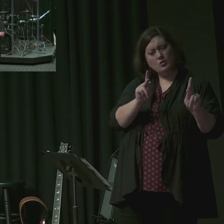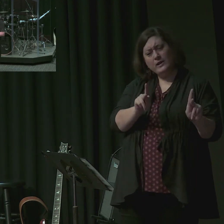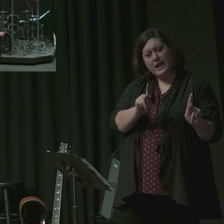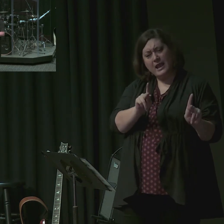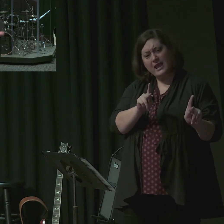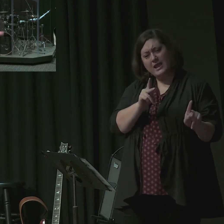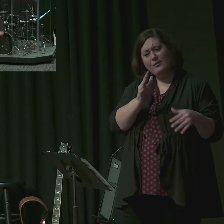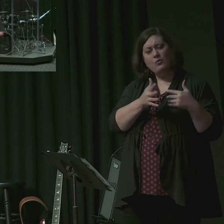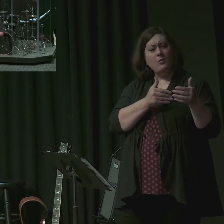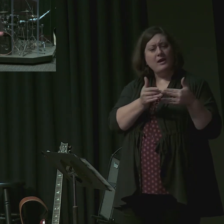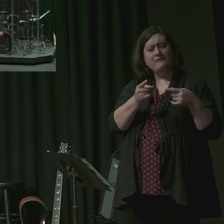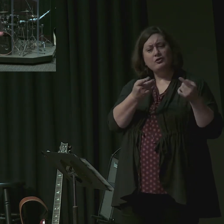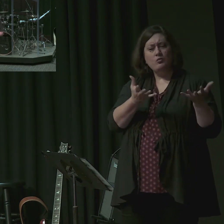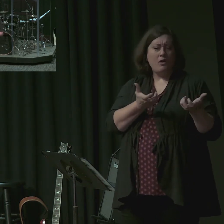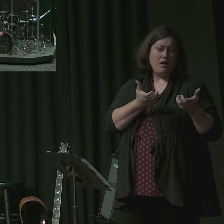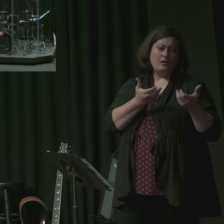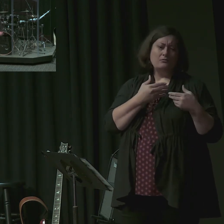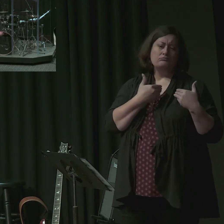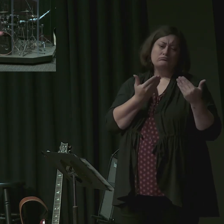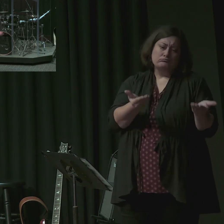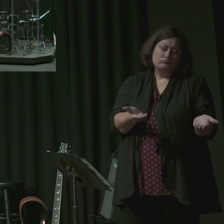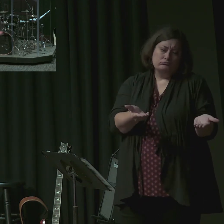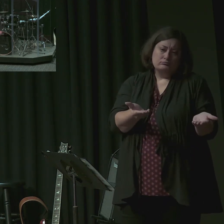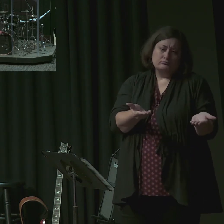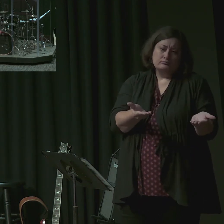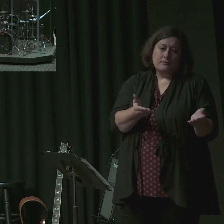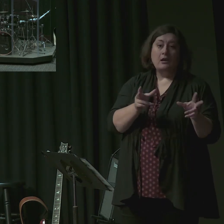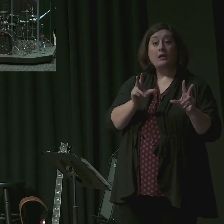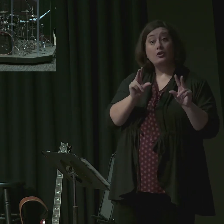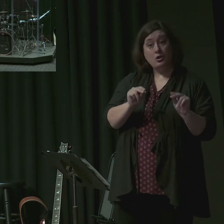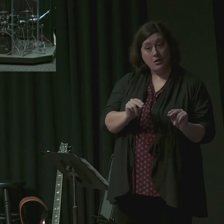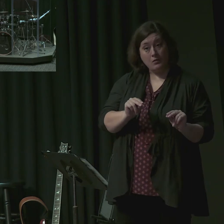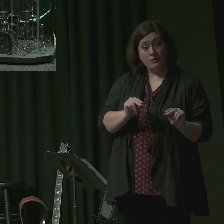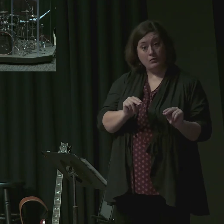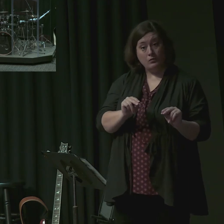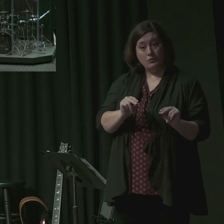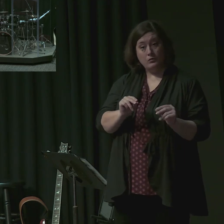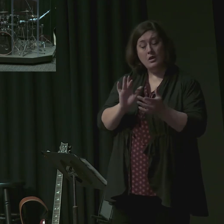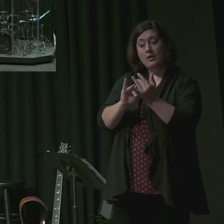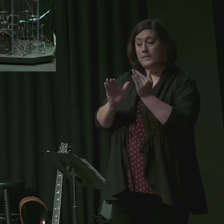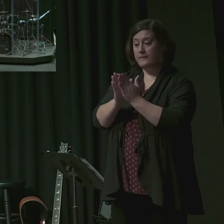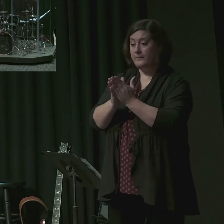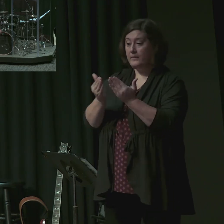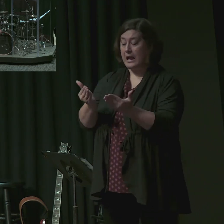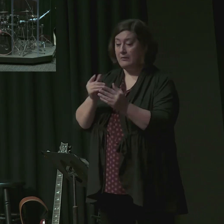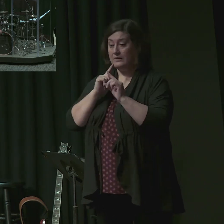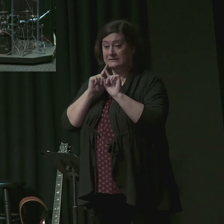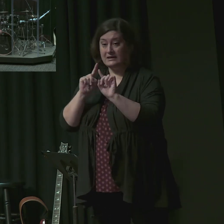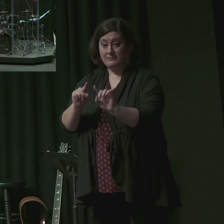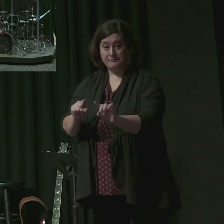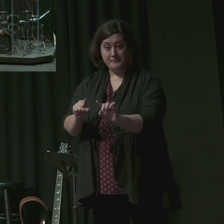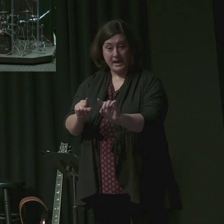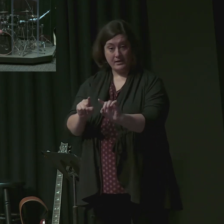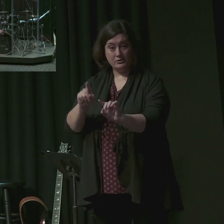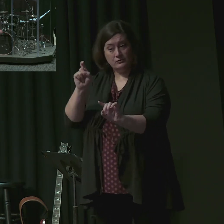authority. You are to be truly infused with the sense of the reality of the things that you speak.